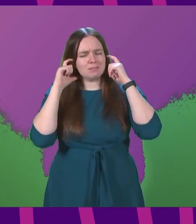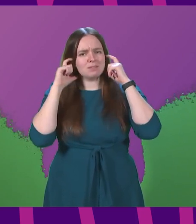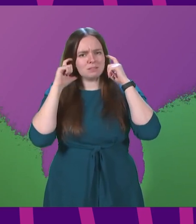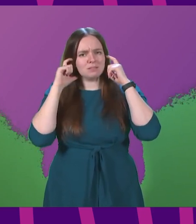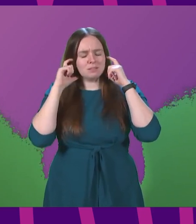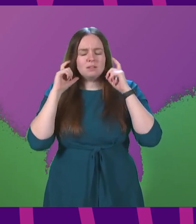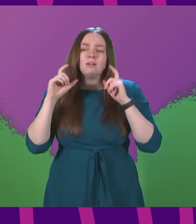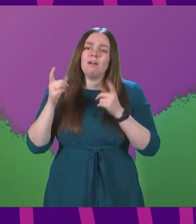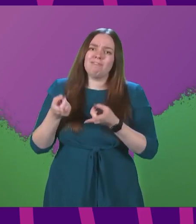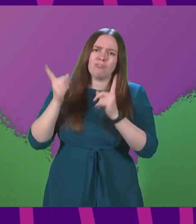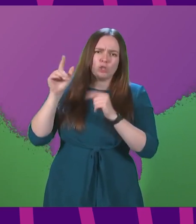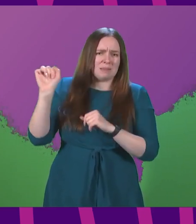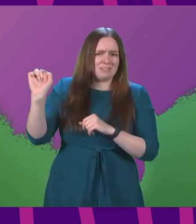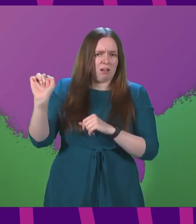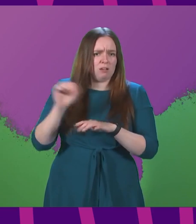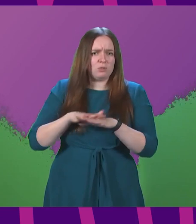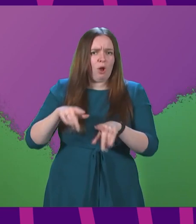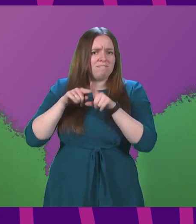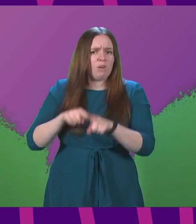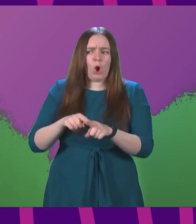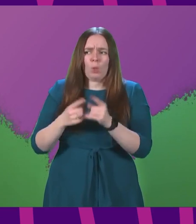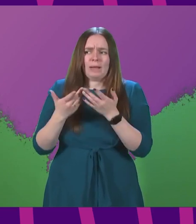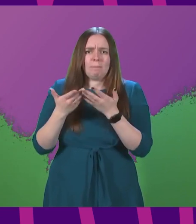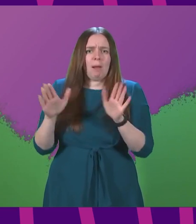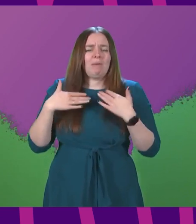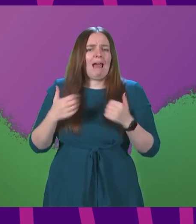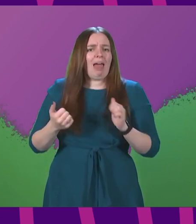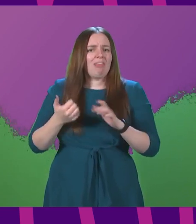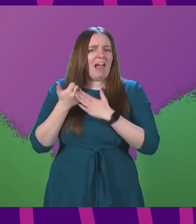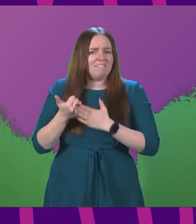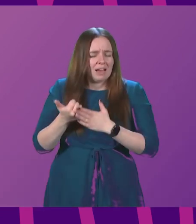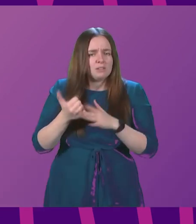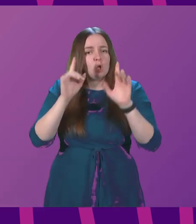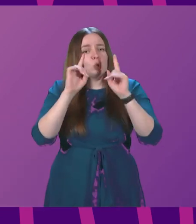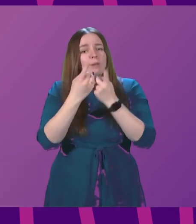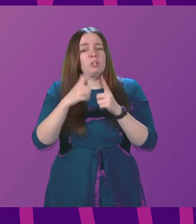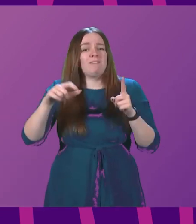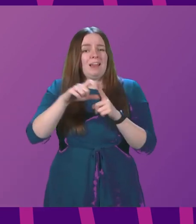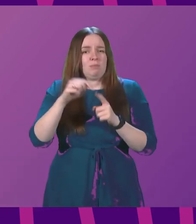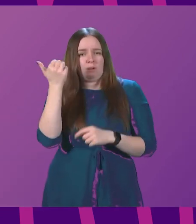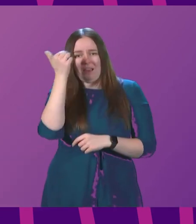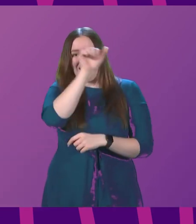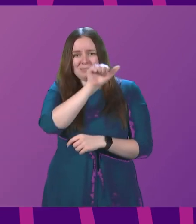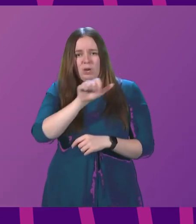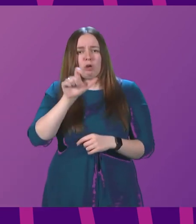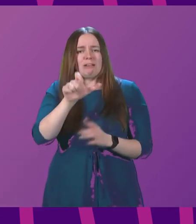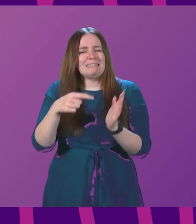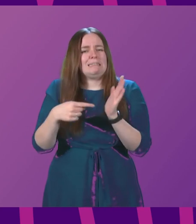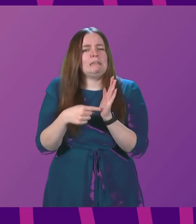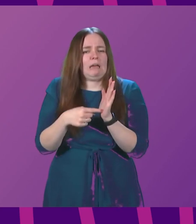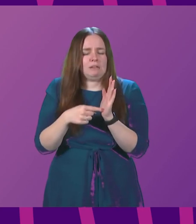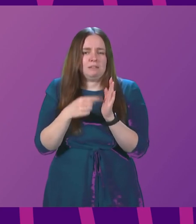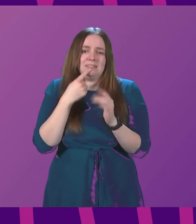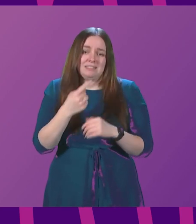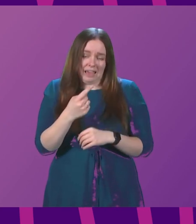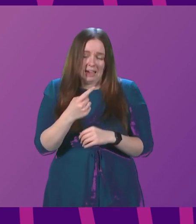The First Minister isn't even following public health advice on this. University of Edinburgh expert Christine Tate Burkhard said this week, and